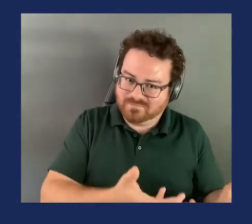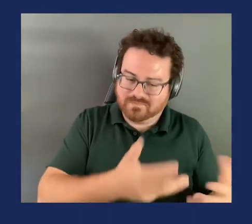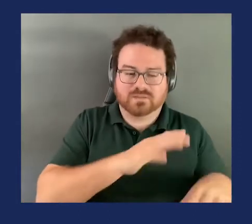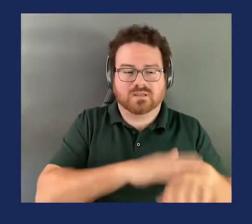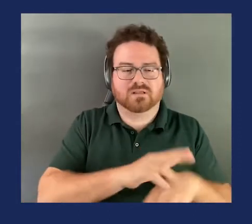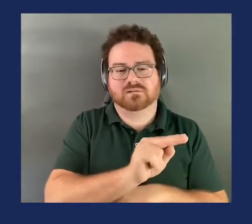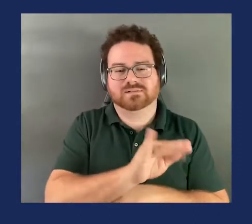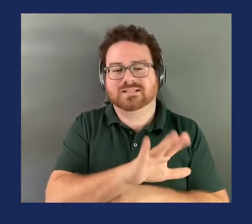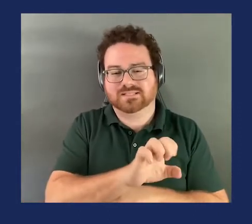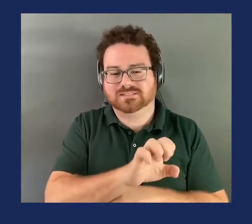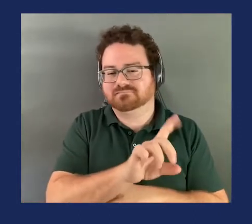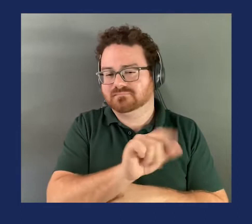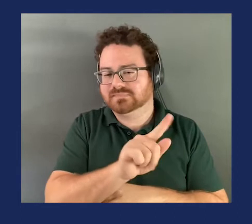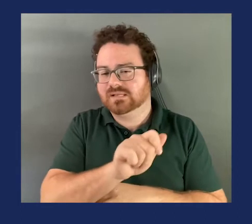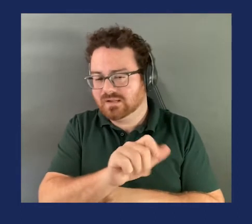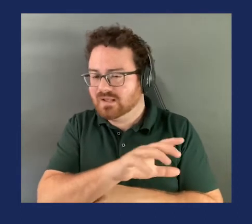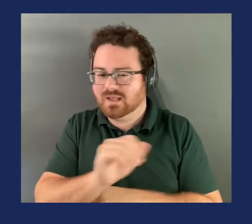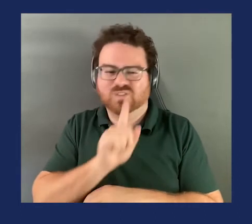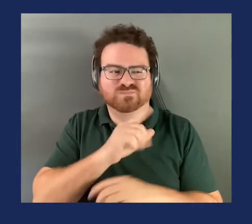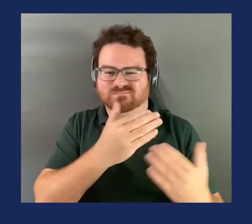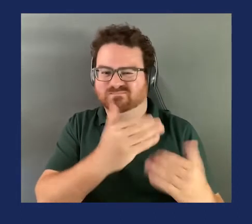and very limited